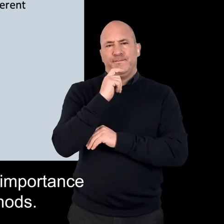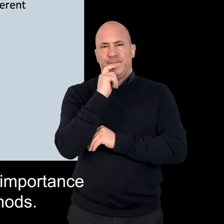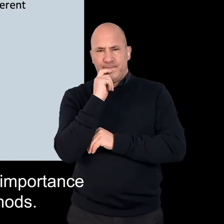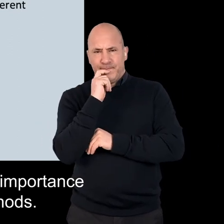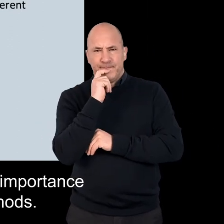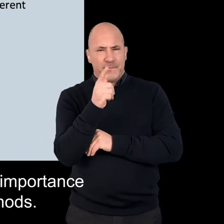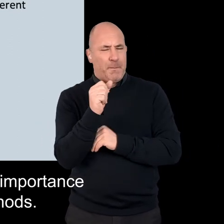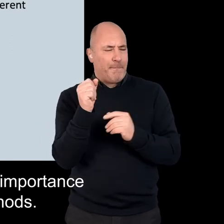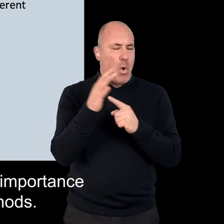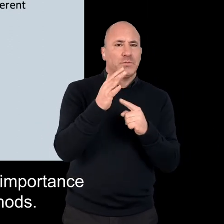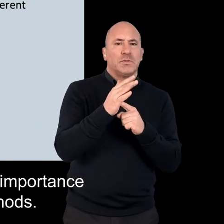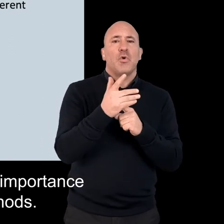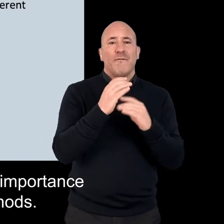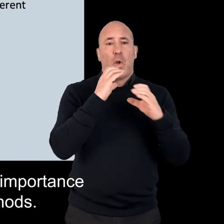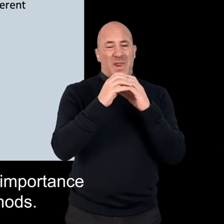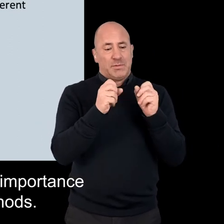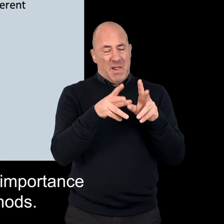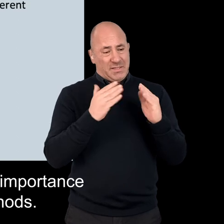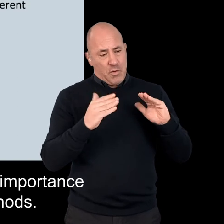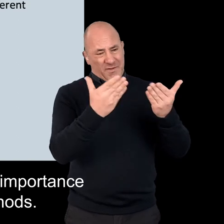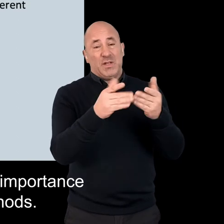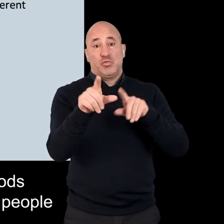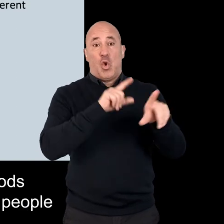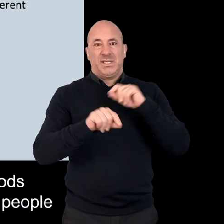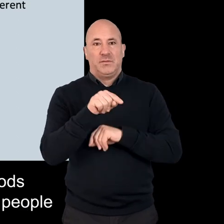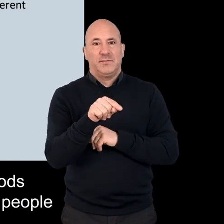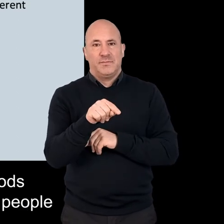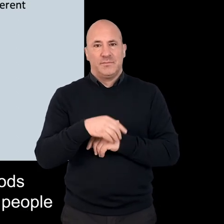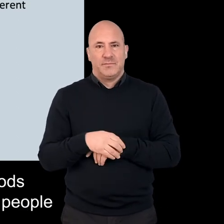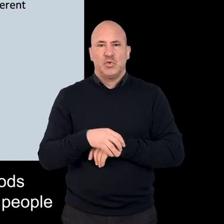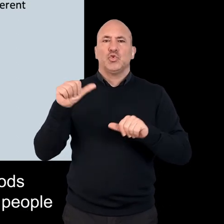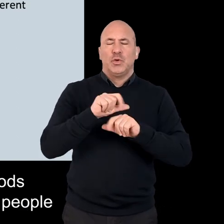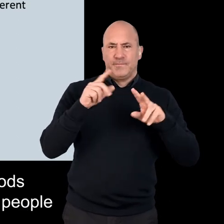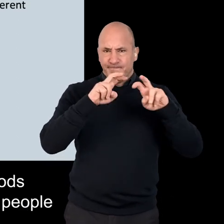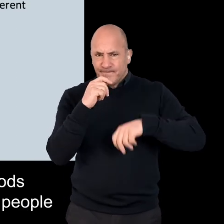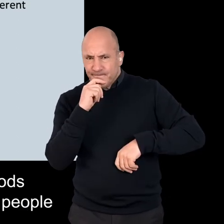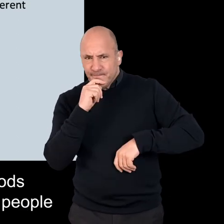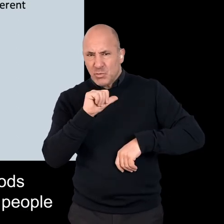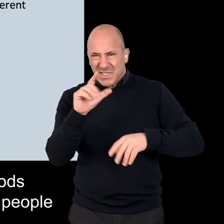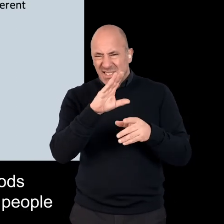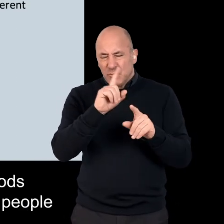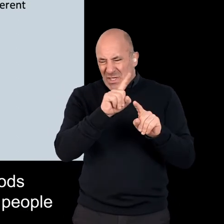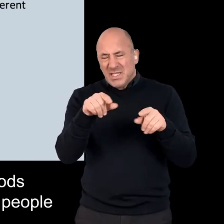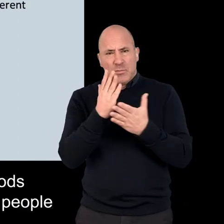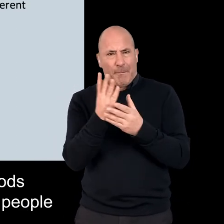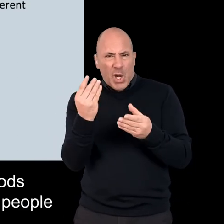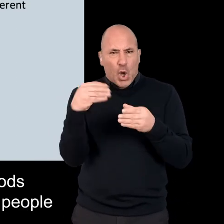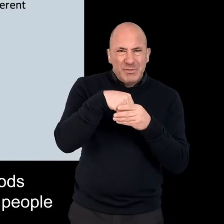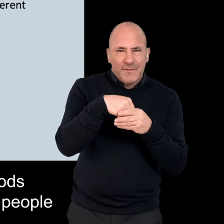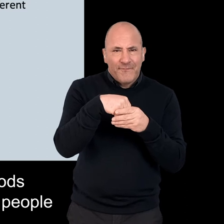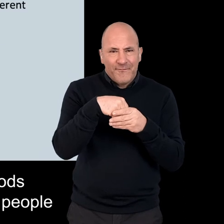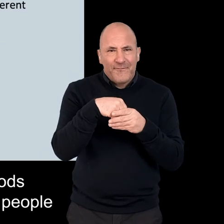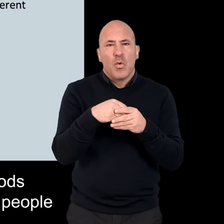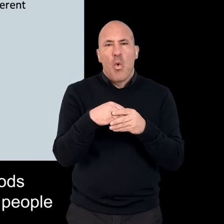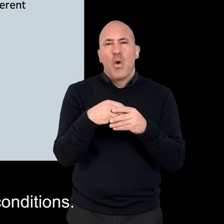must consider the importance of choice of communication methods. That they should explore methods that are inclusive and